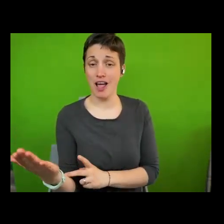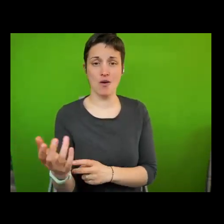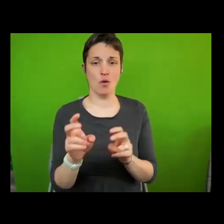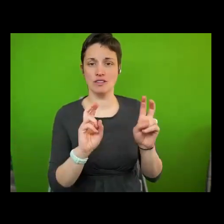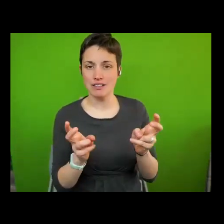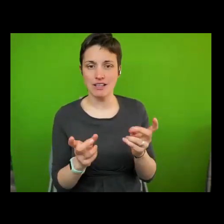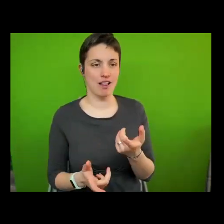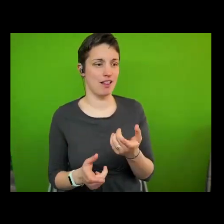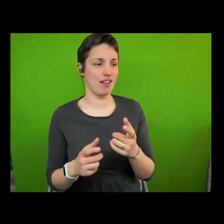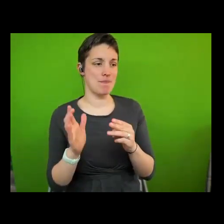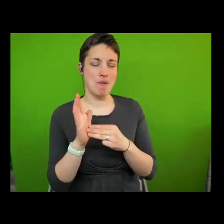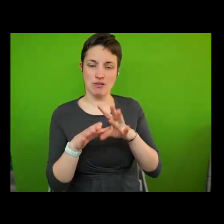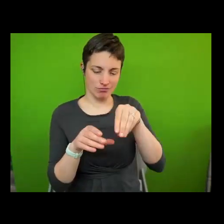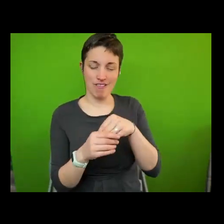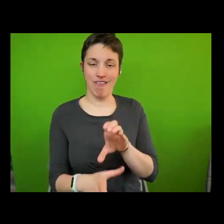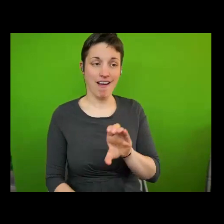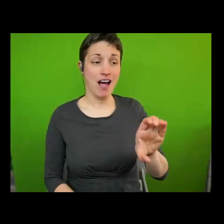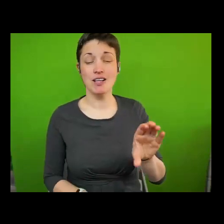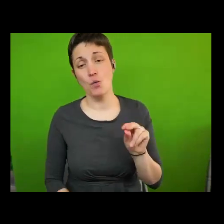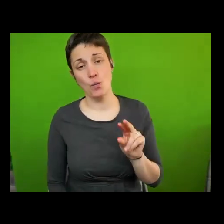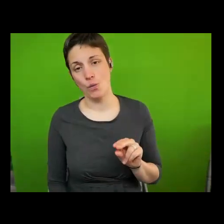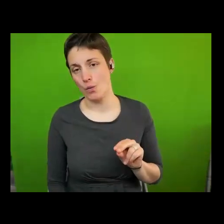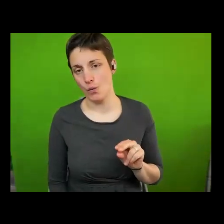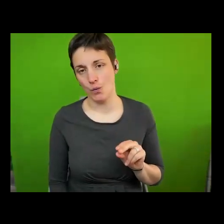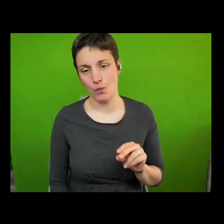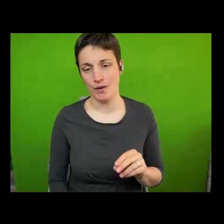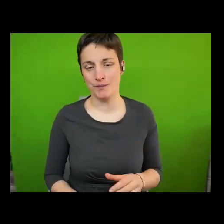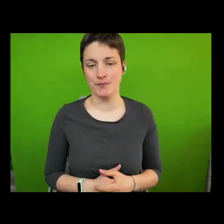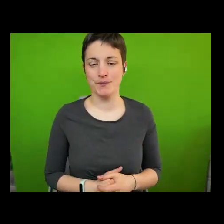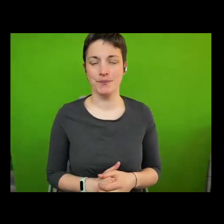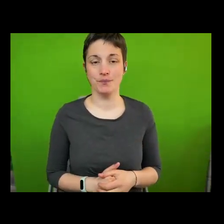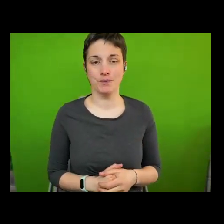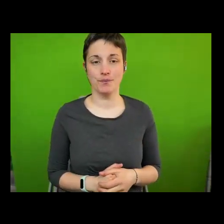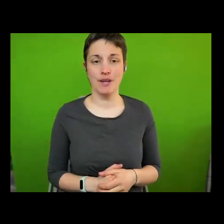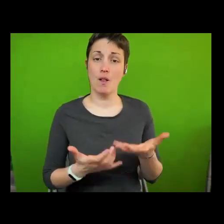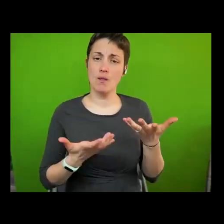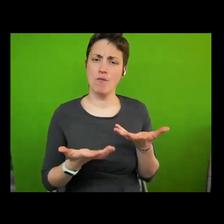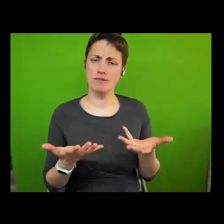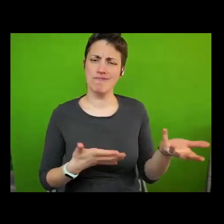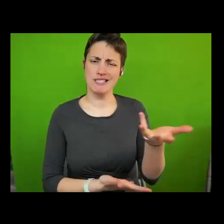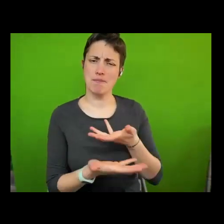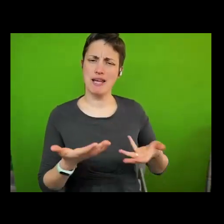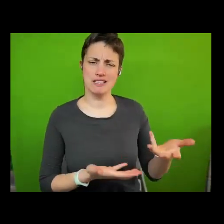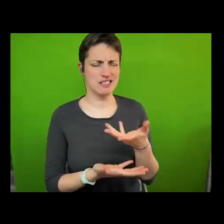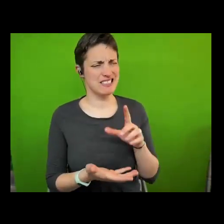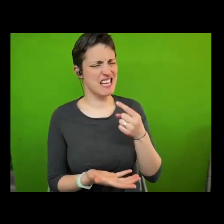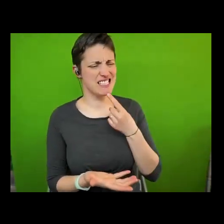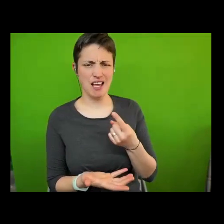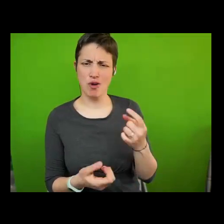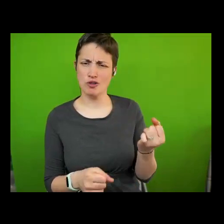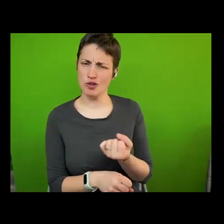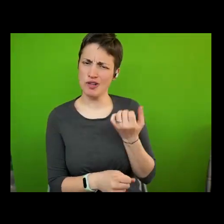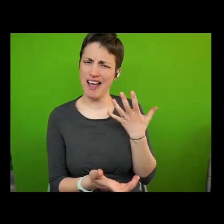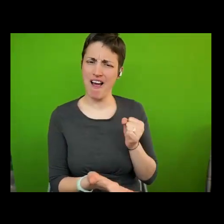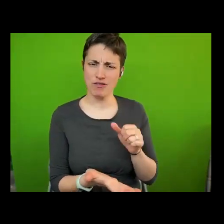cards and at this moment in time a debate is going on whether there should be some form of accreditation